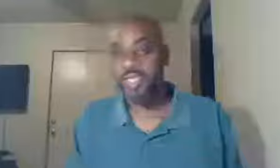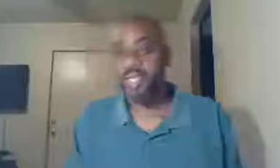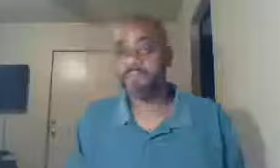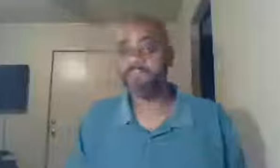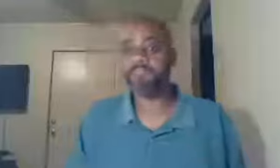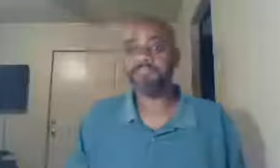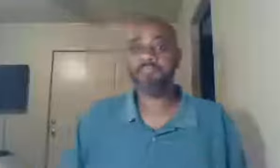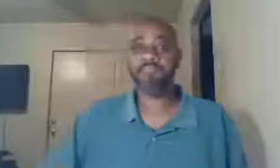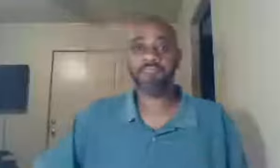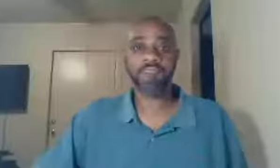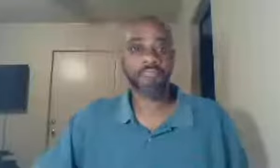them,